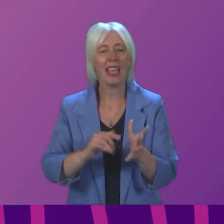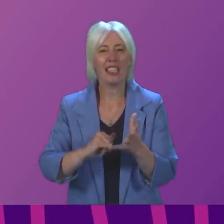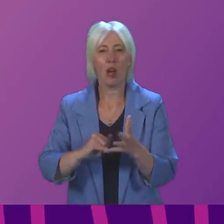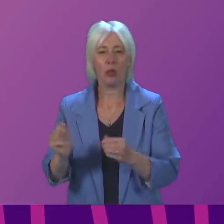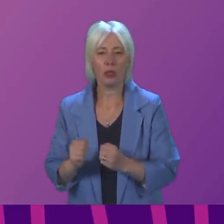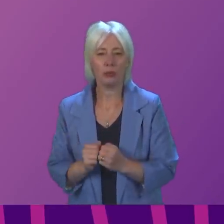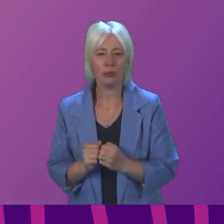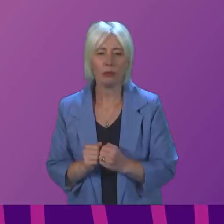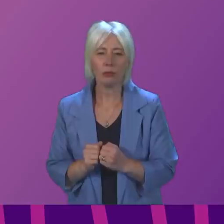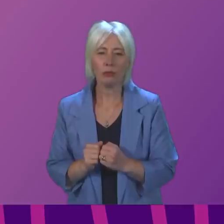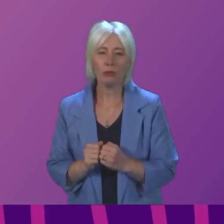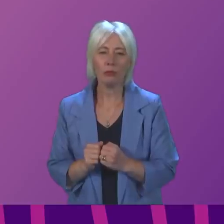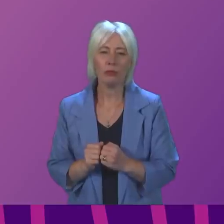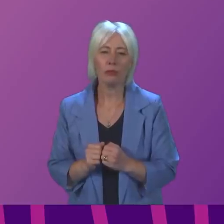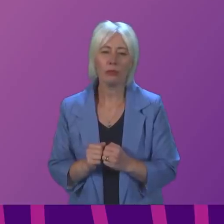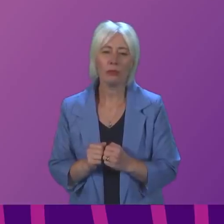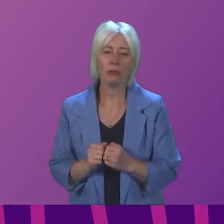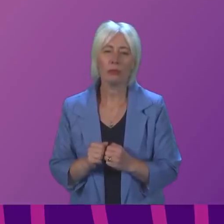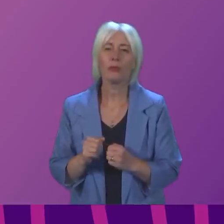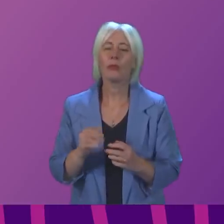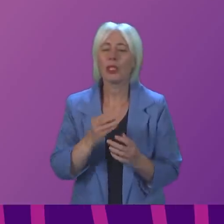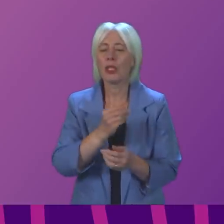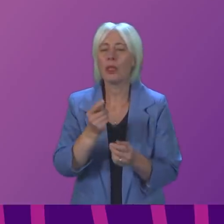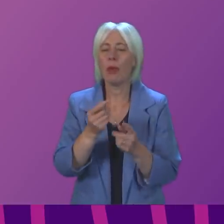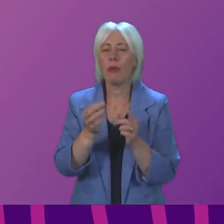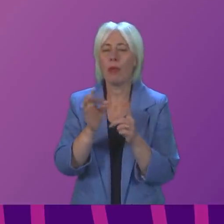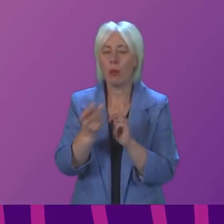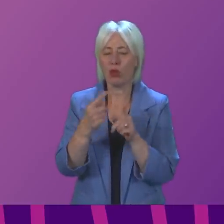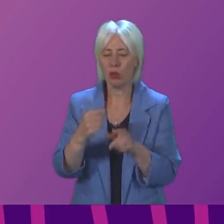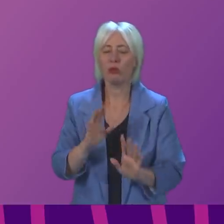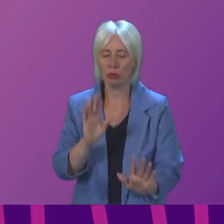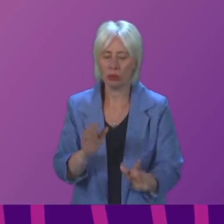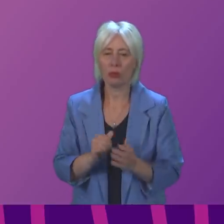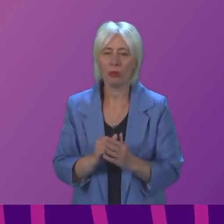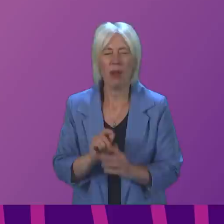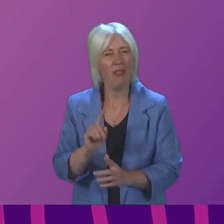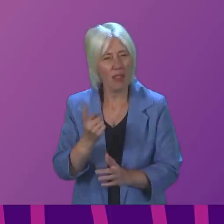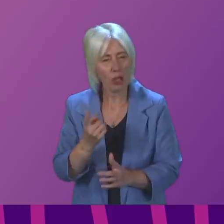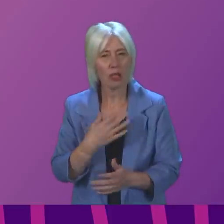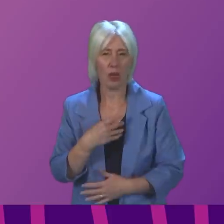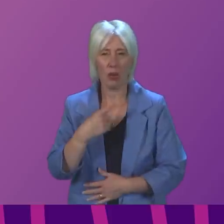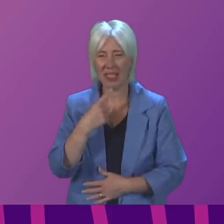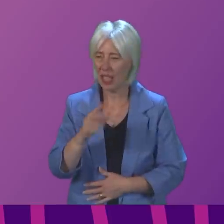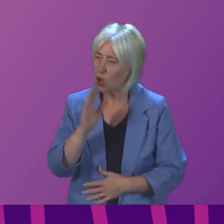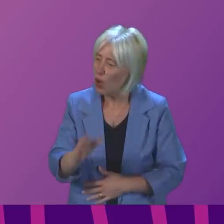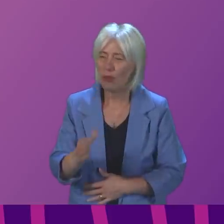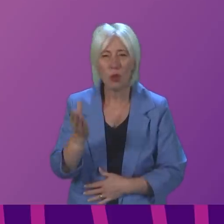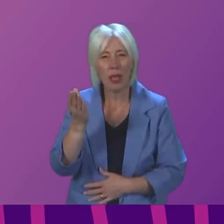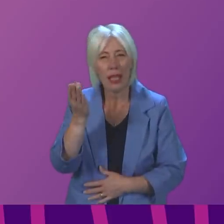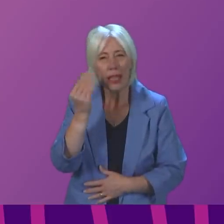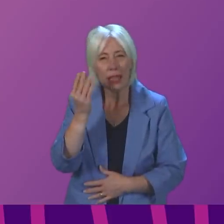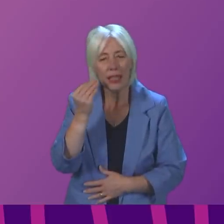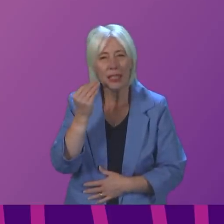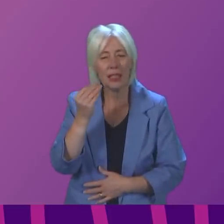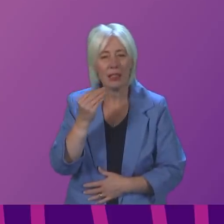I listened to what the First Minister said, and I'll address a couple of those points, but can I first of all say that she should listen to the words of